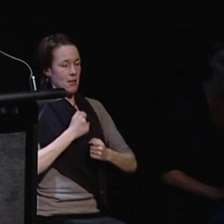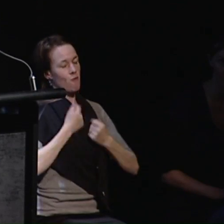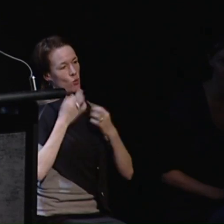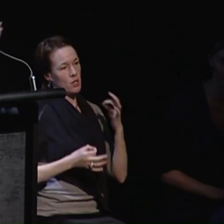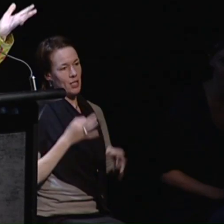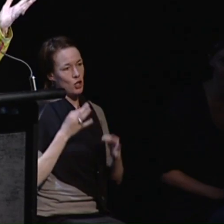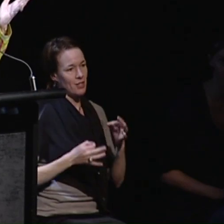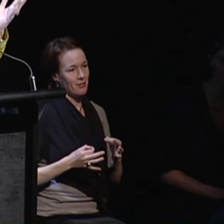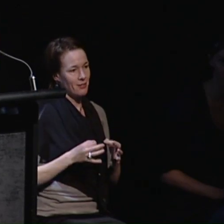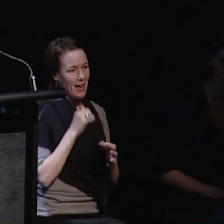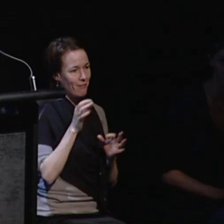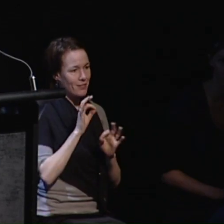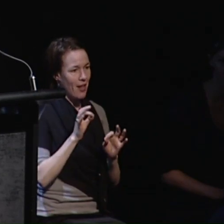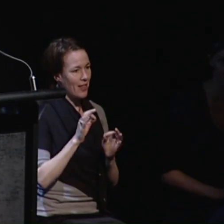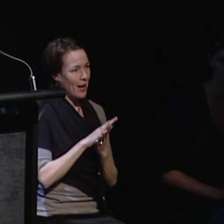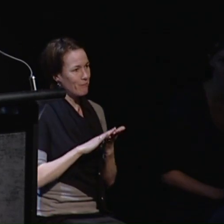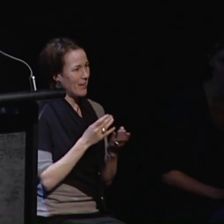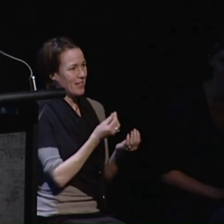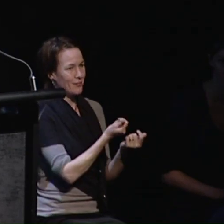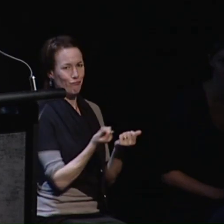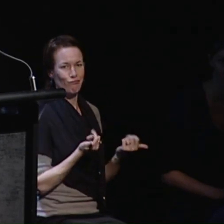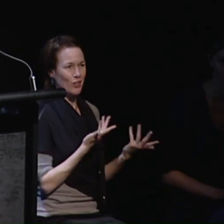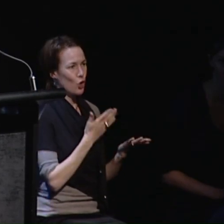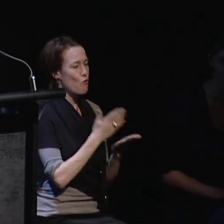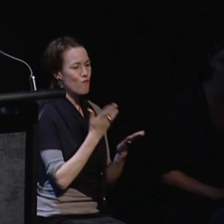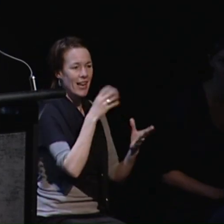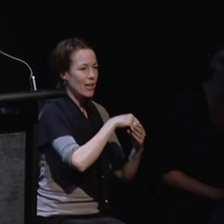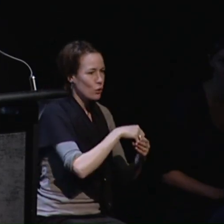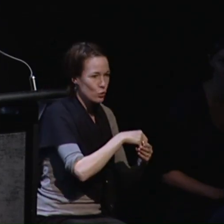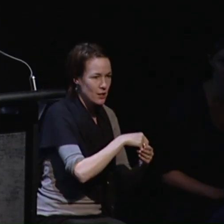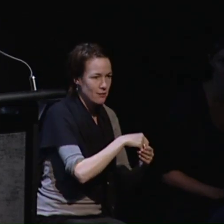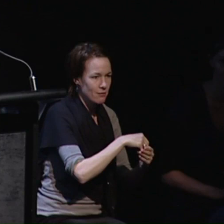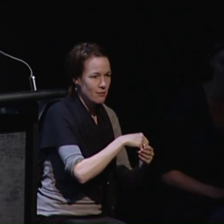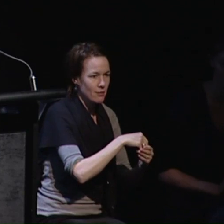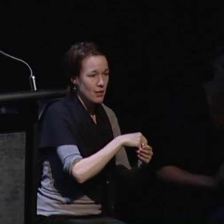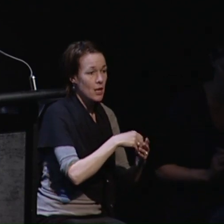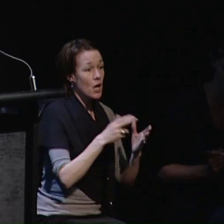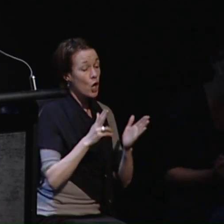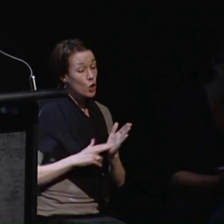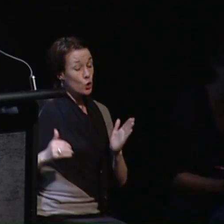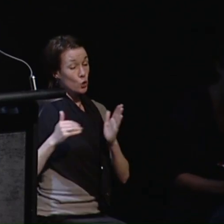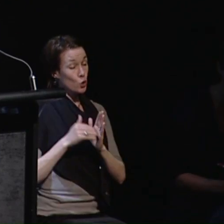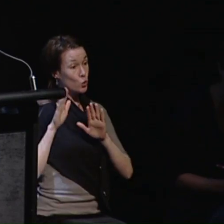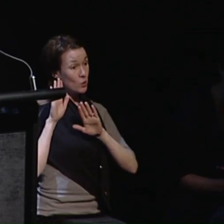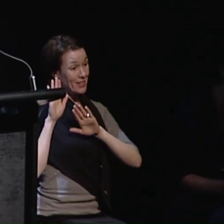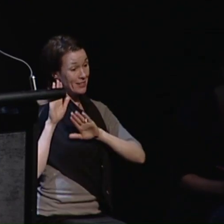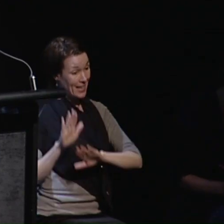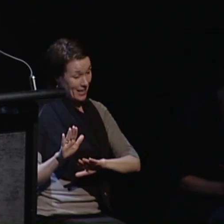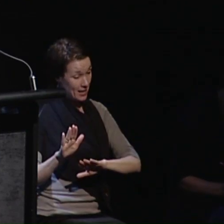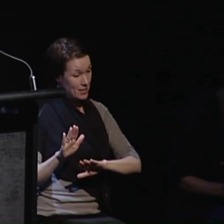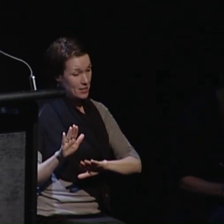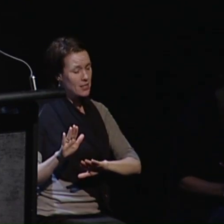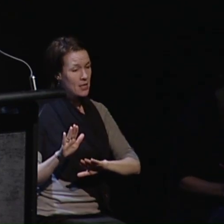making so what does this all mean for ATRO and New Zealand in brief it means an opportunity to incorporate